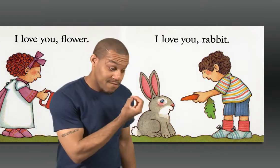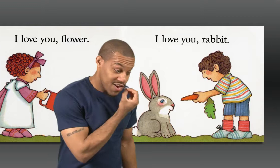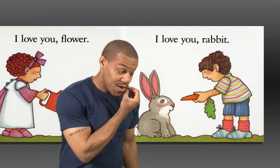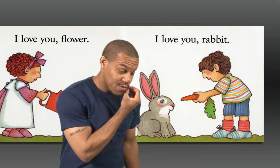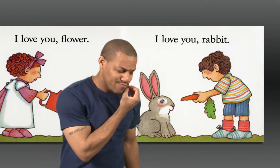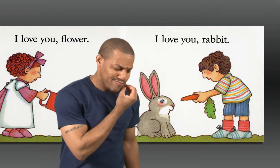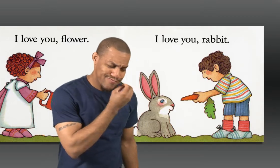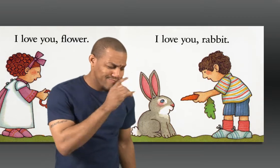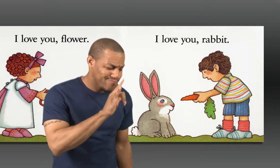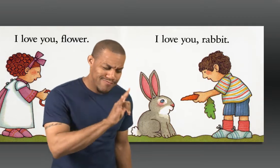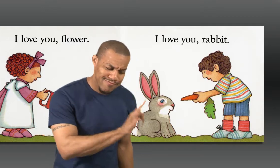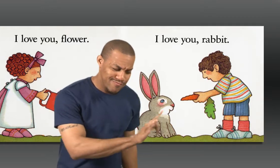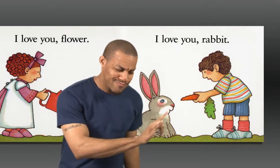I love you, Flower.